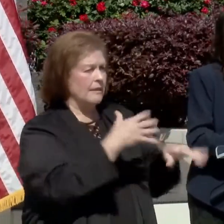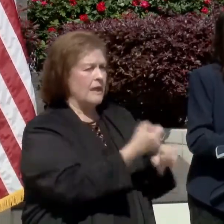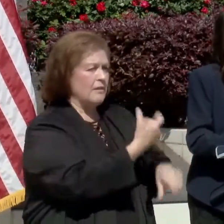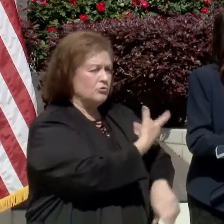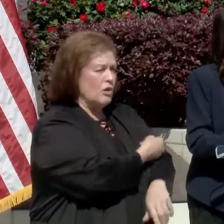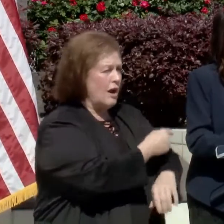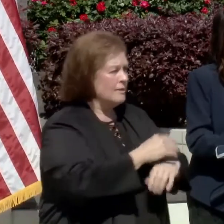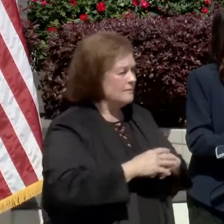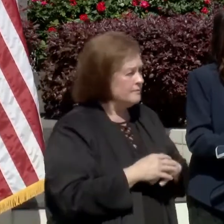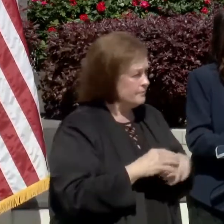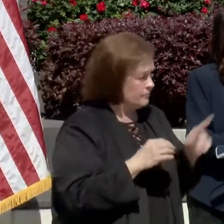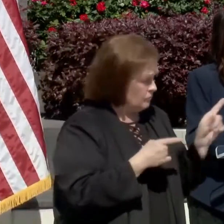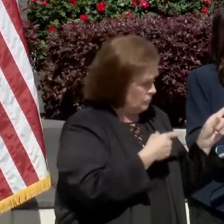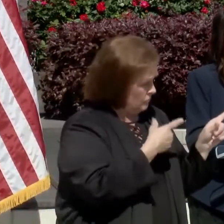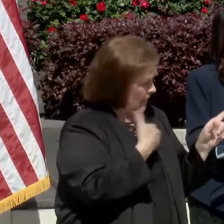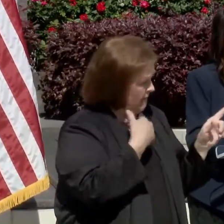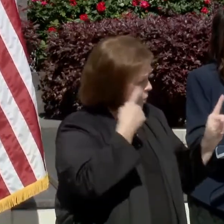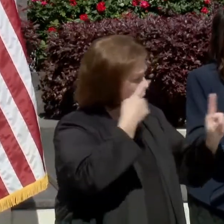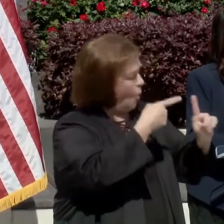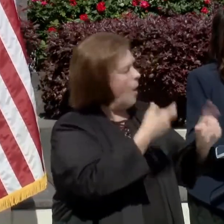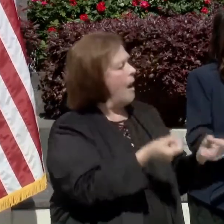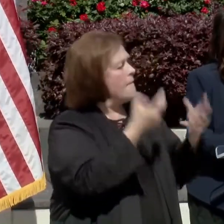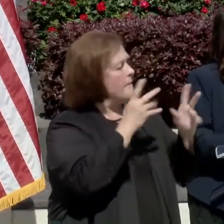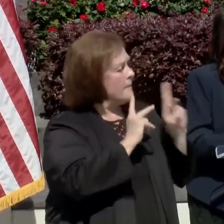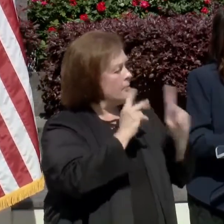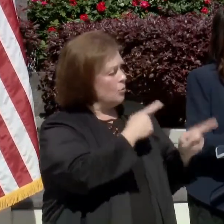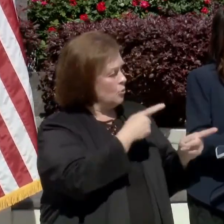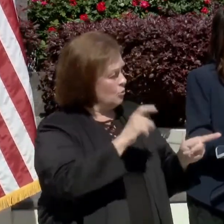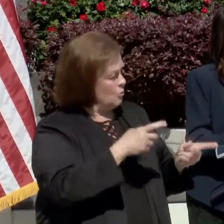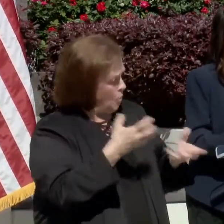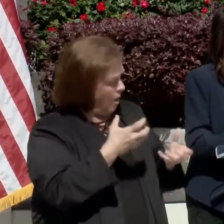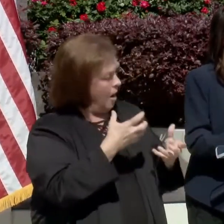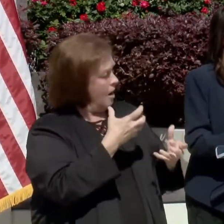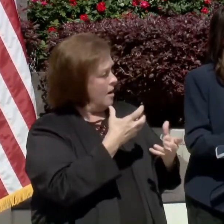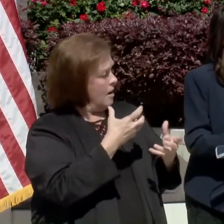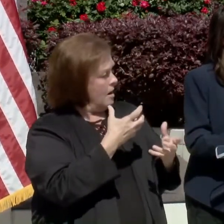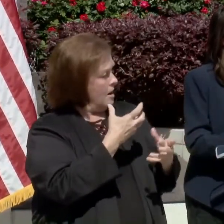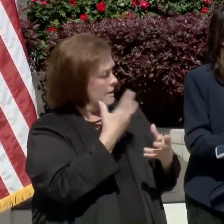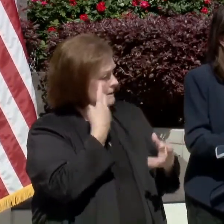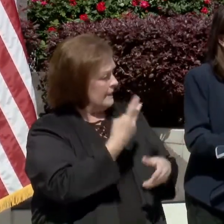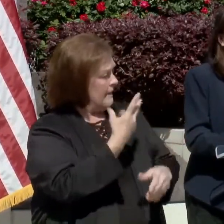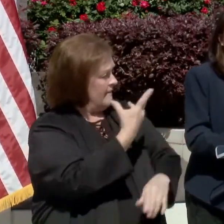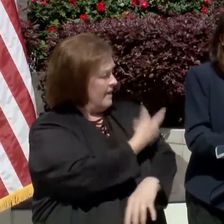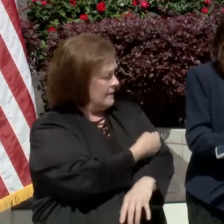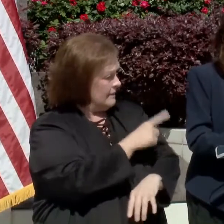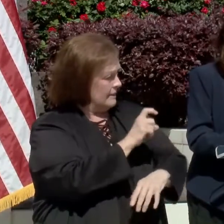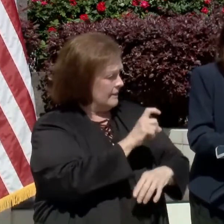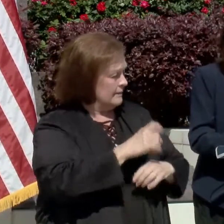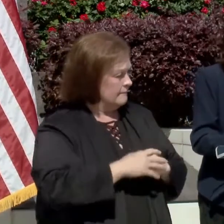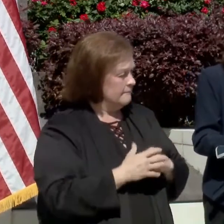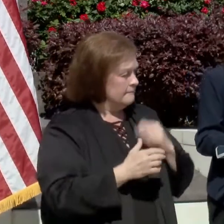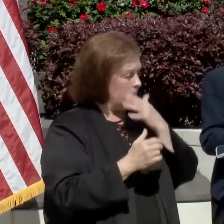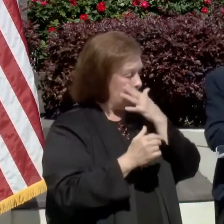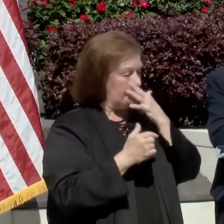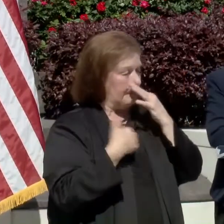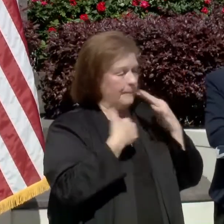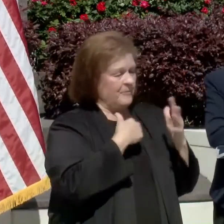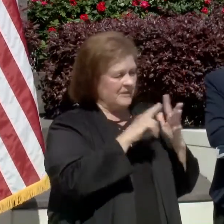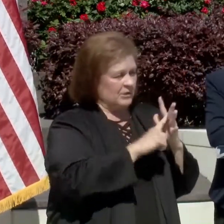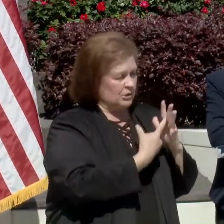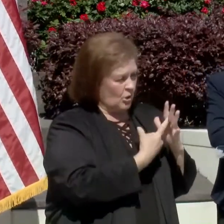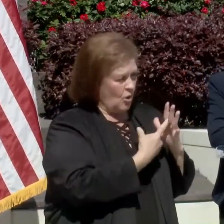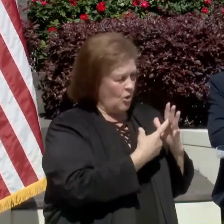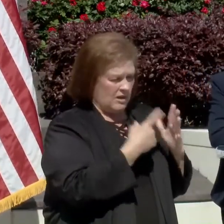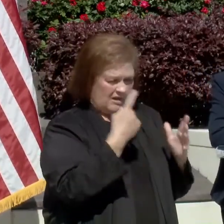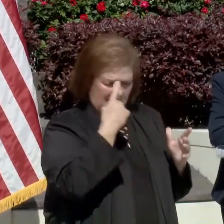goal for how many people you'd like to see vaccinated with these two new programs you announced today? Well, we started out with, I